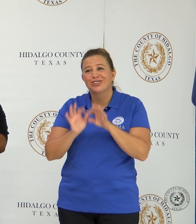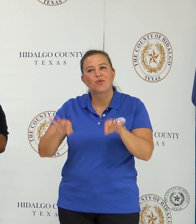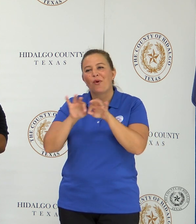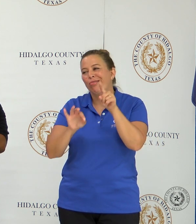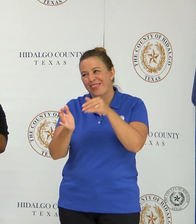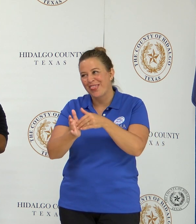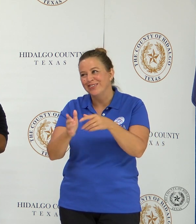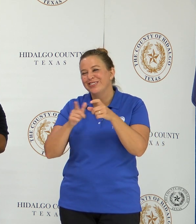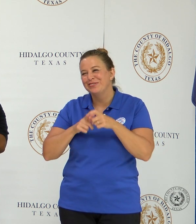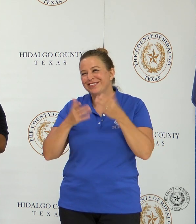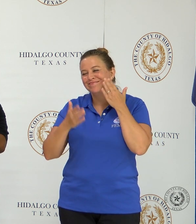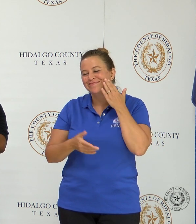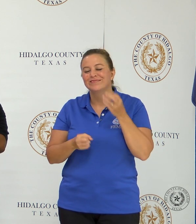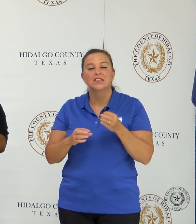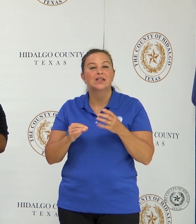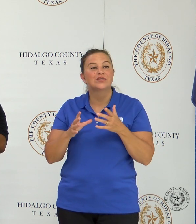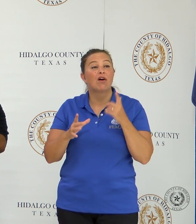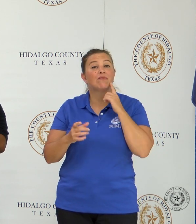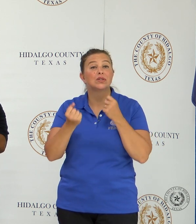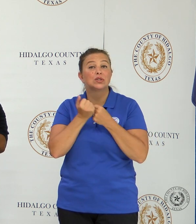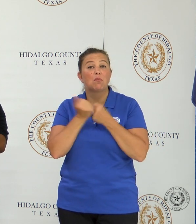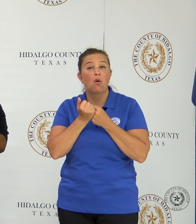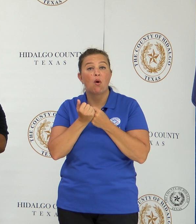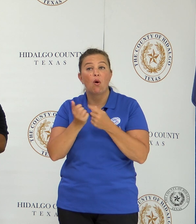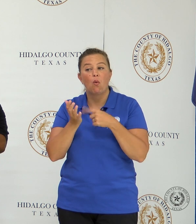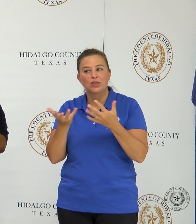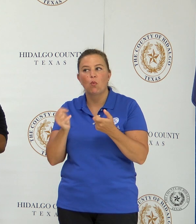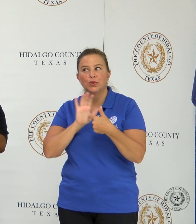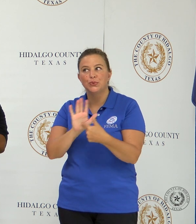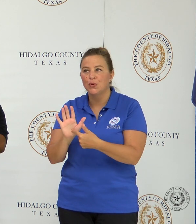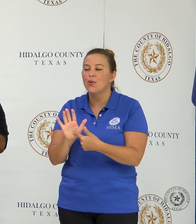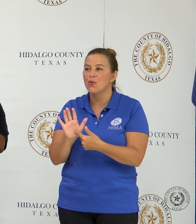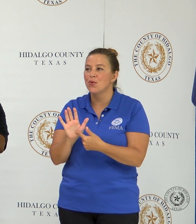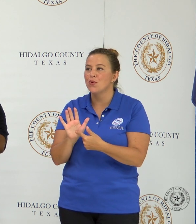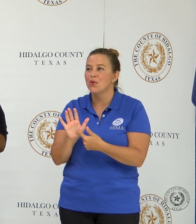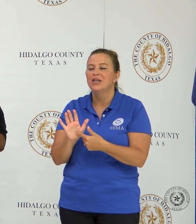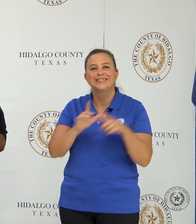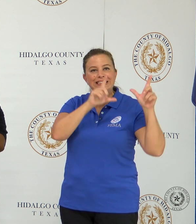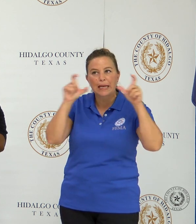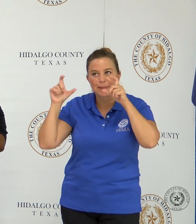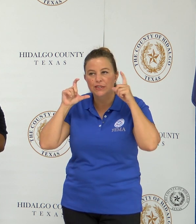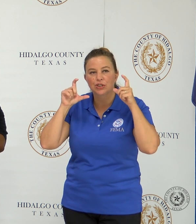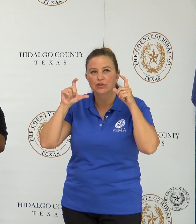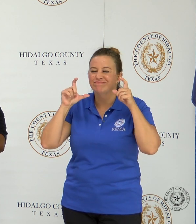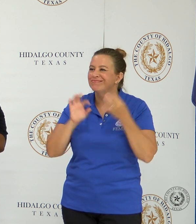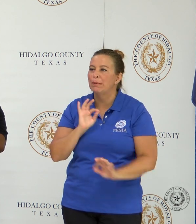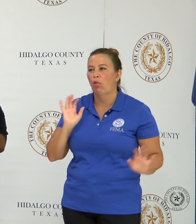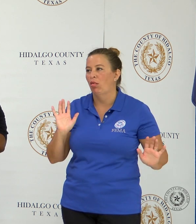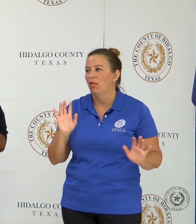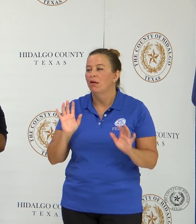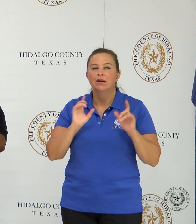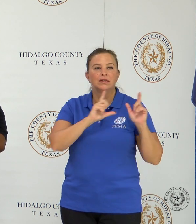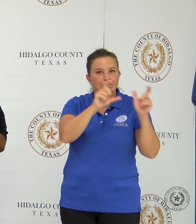a thousand words. So, in order to support what you would like to convey and take pictures, I'll just make it very simple. If you